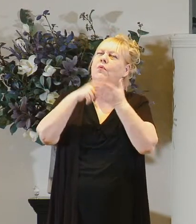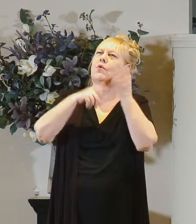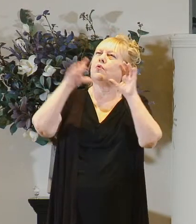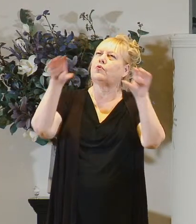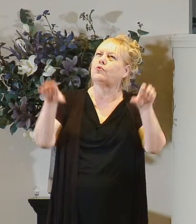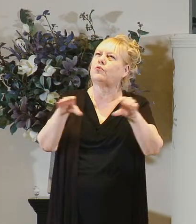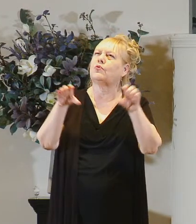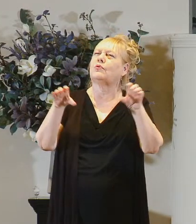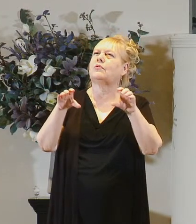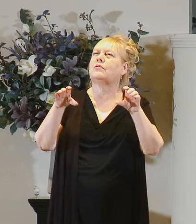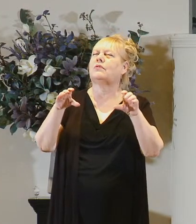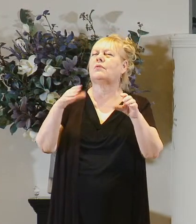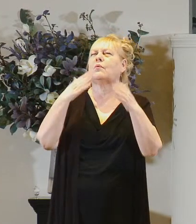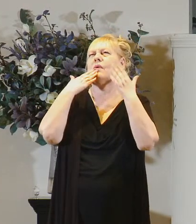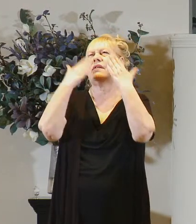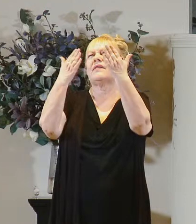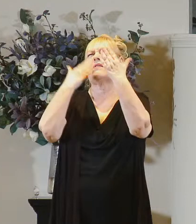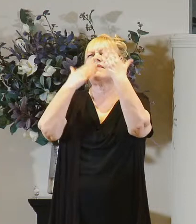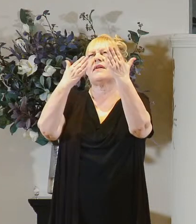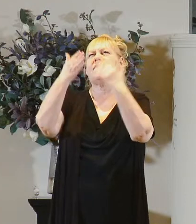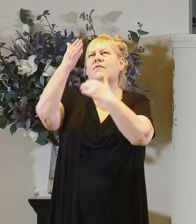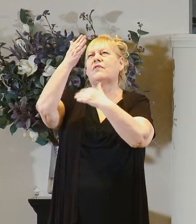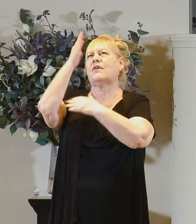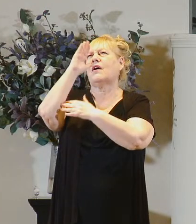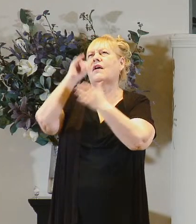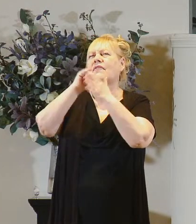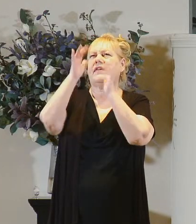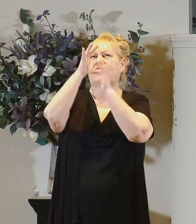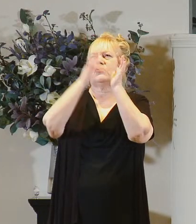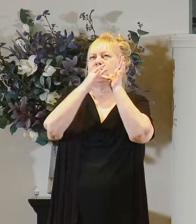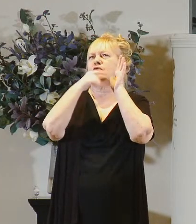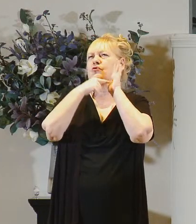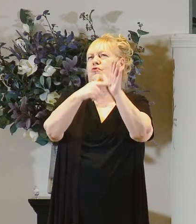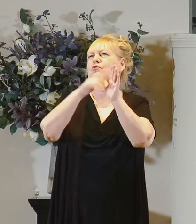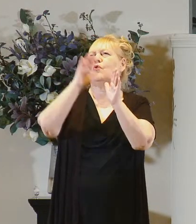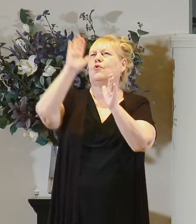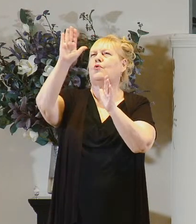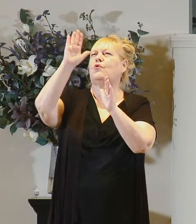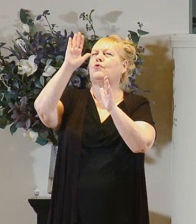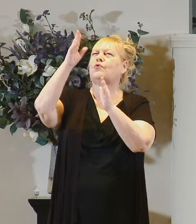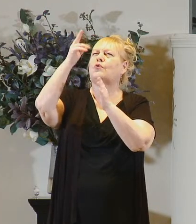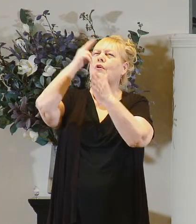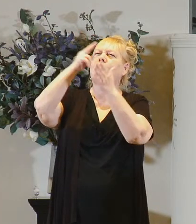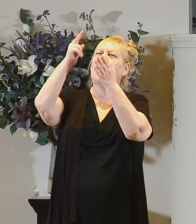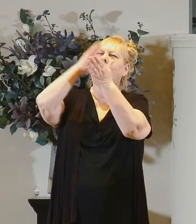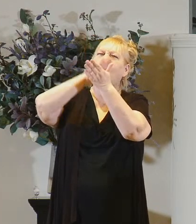and we thank you that he has shown us your goodness and holiness and your unlimited power